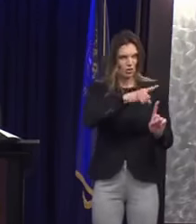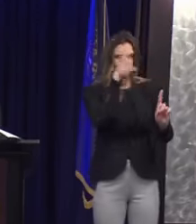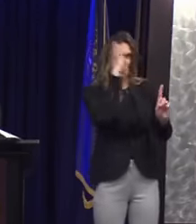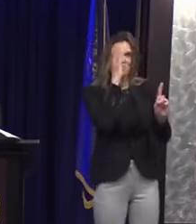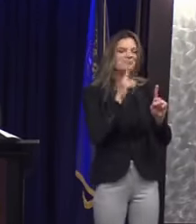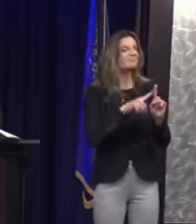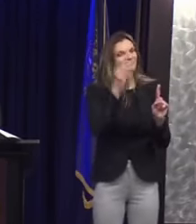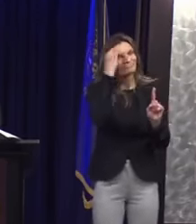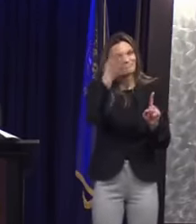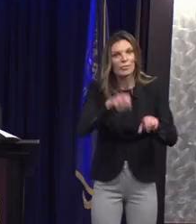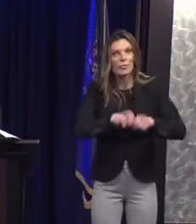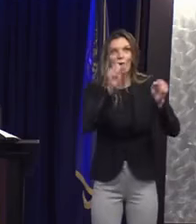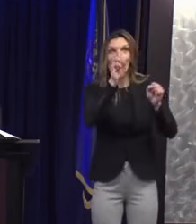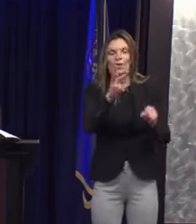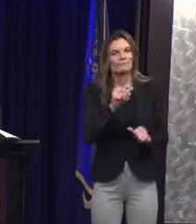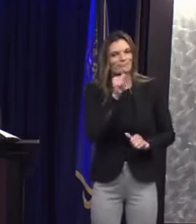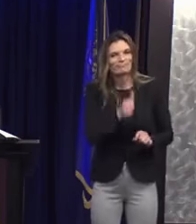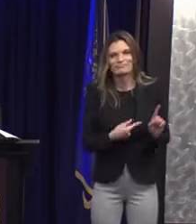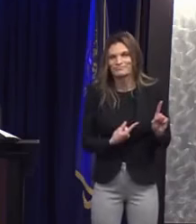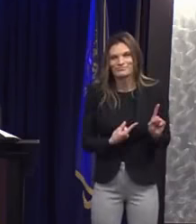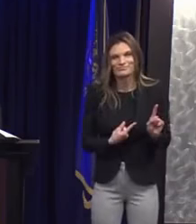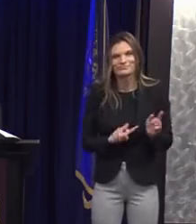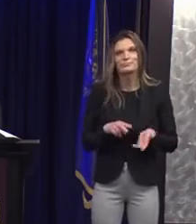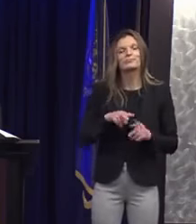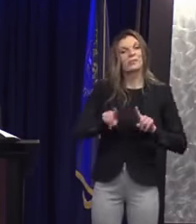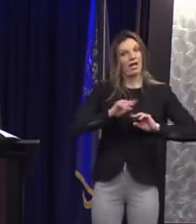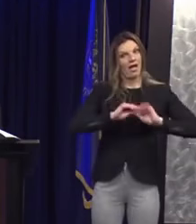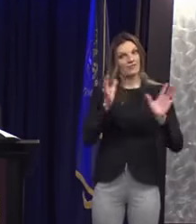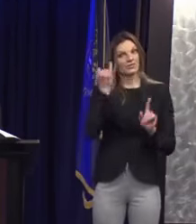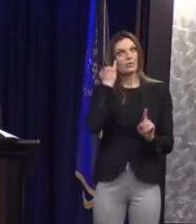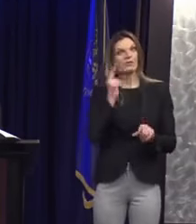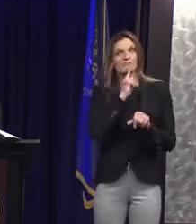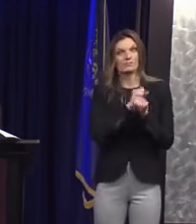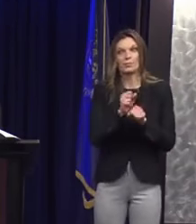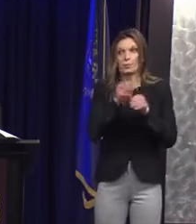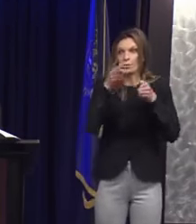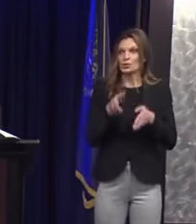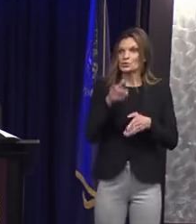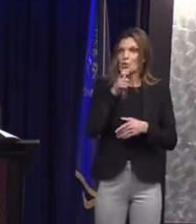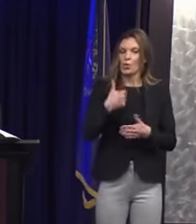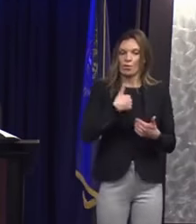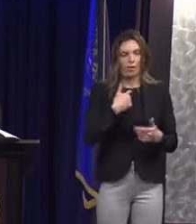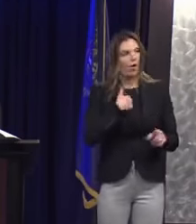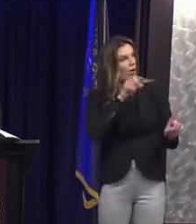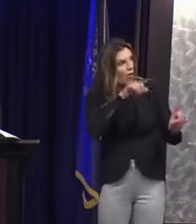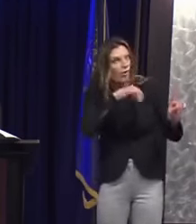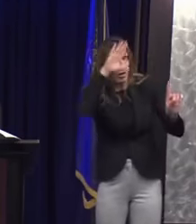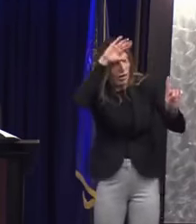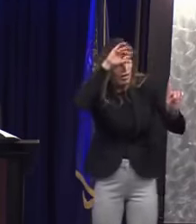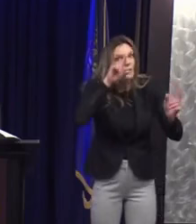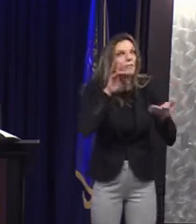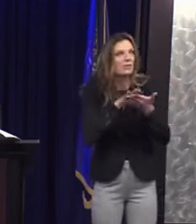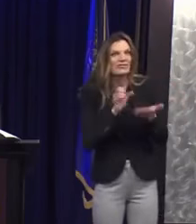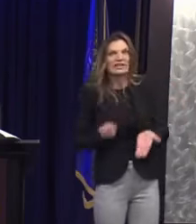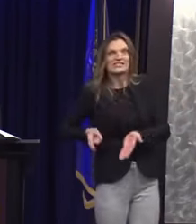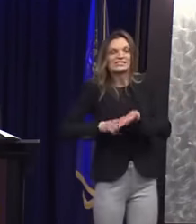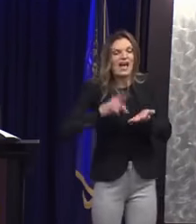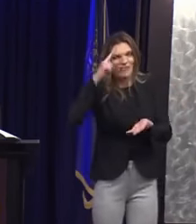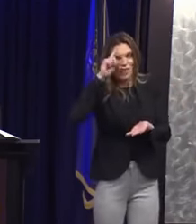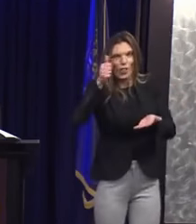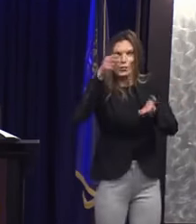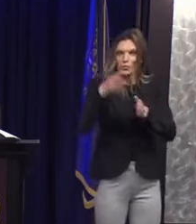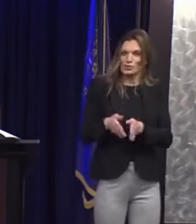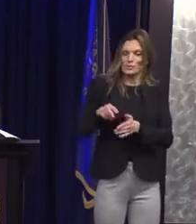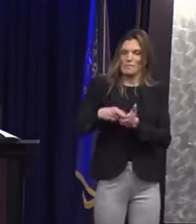It is clearly not permissible for a voter to sign someone else's name. However, the